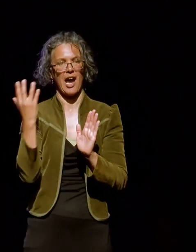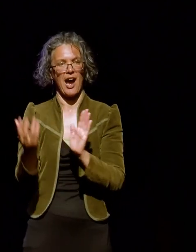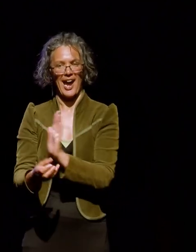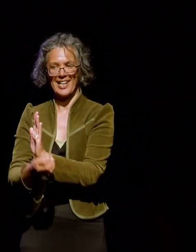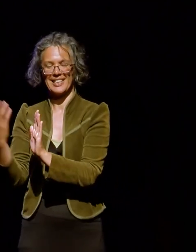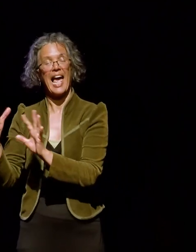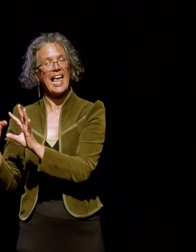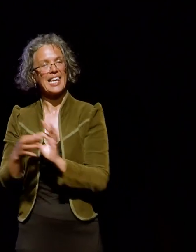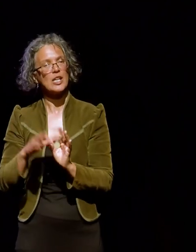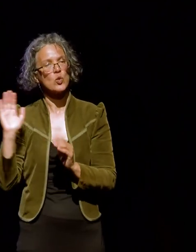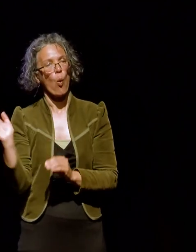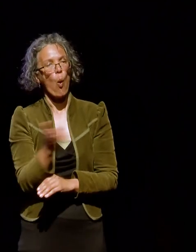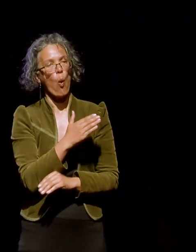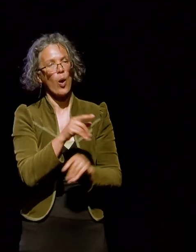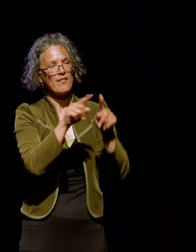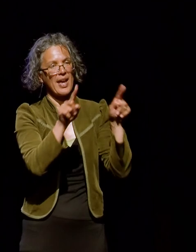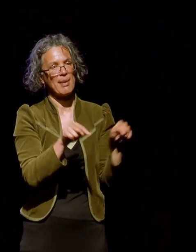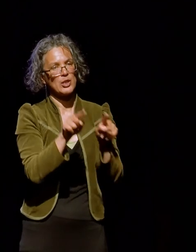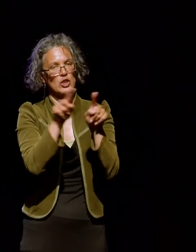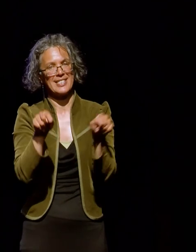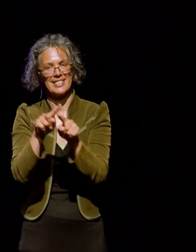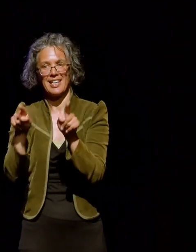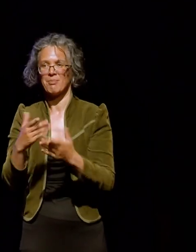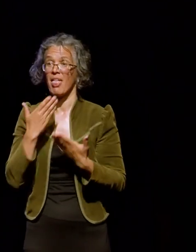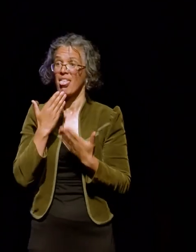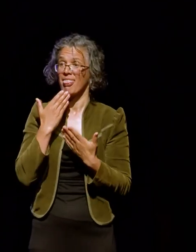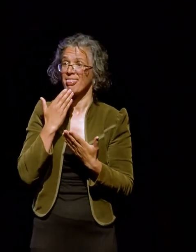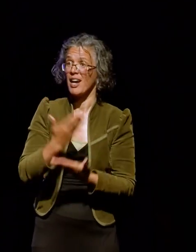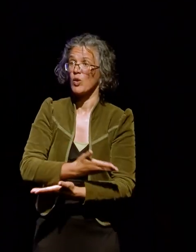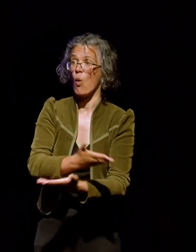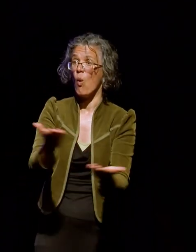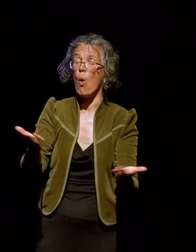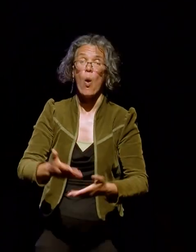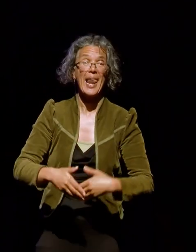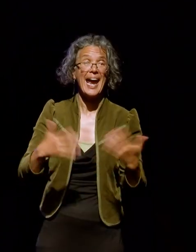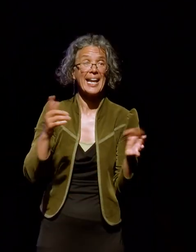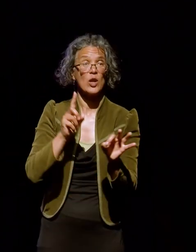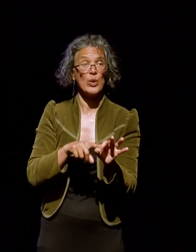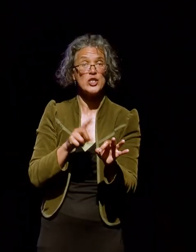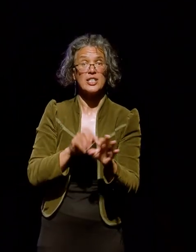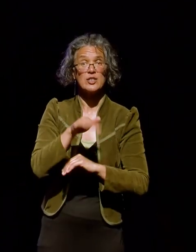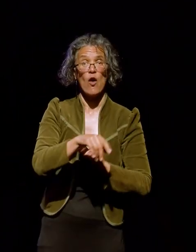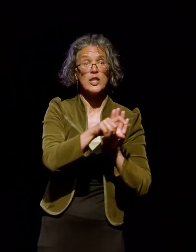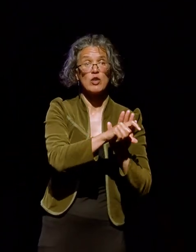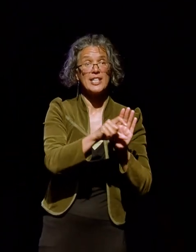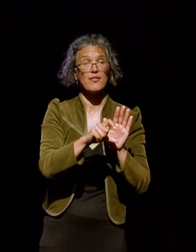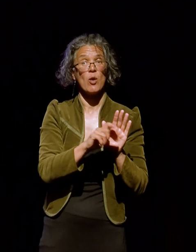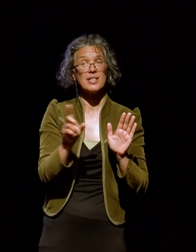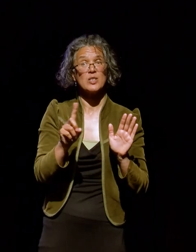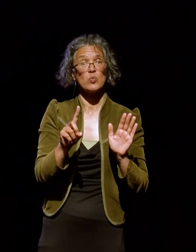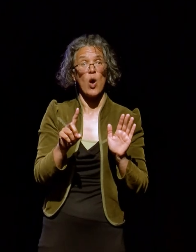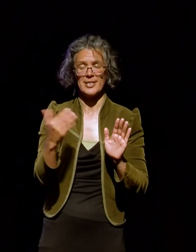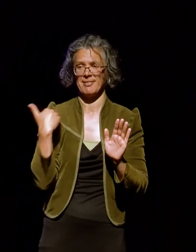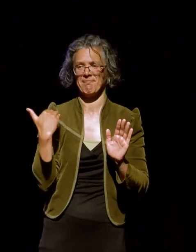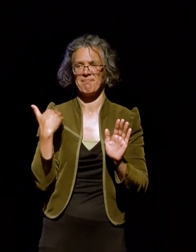lovely images. And I'd just like to take this time to thank you all. And if you do have any questions about Creative Commons, feel free to